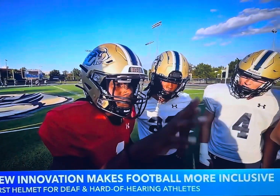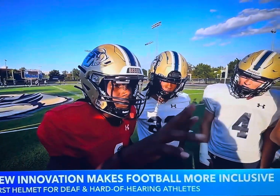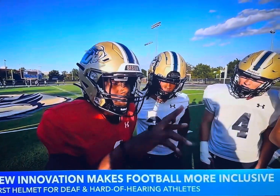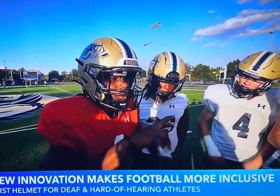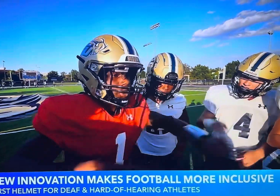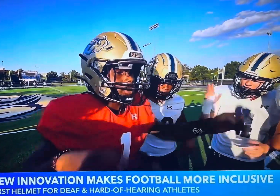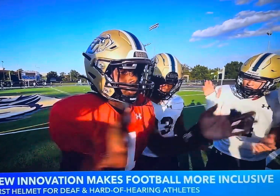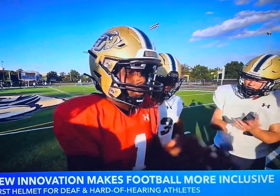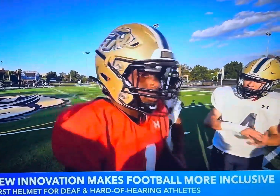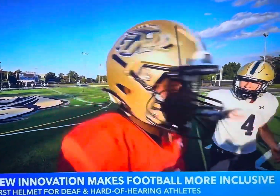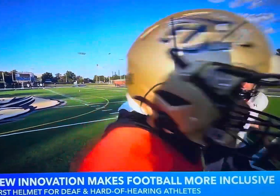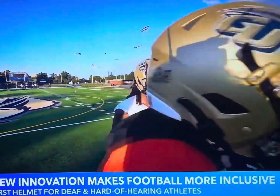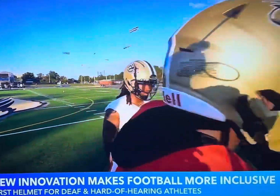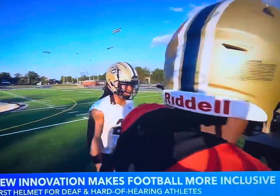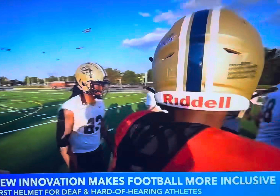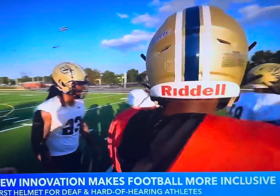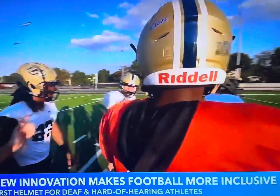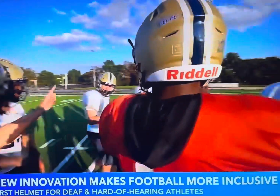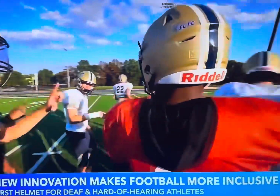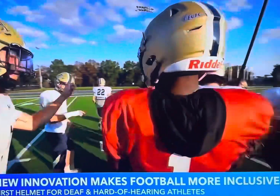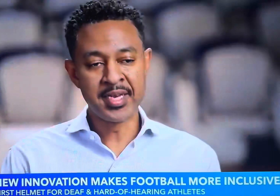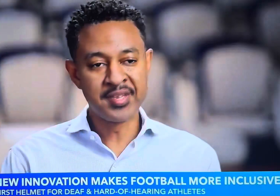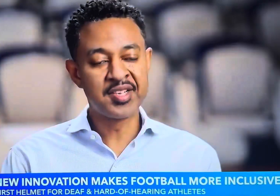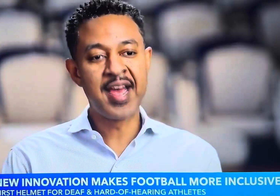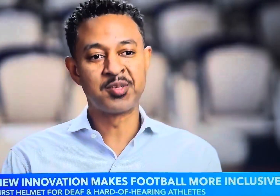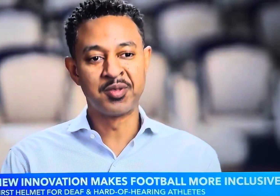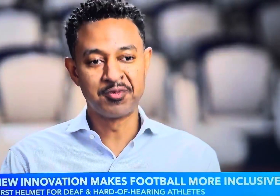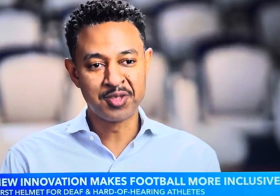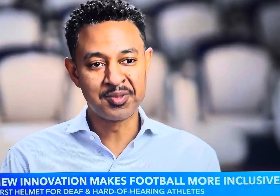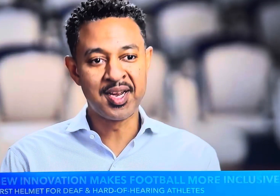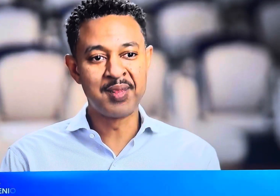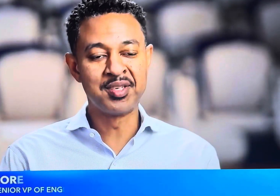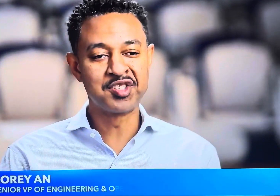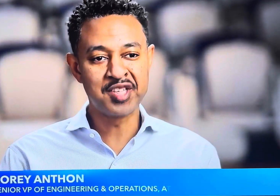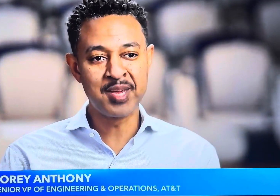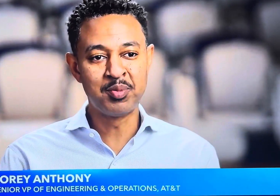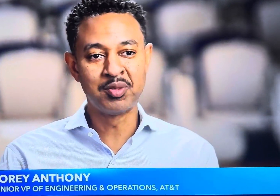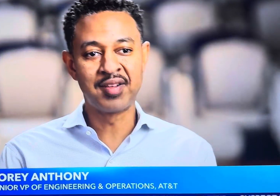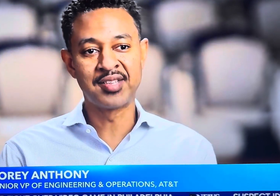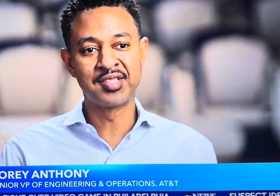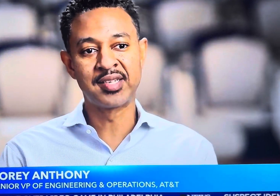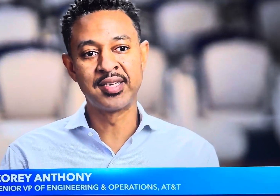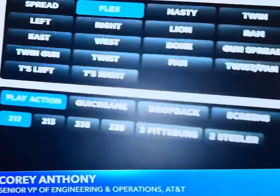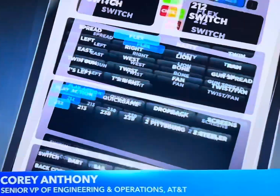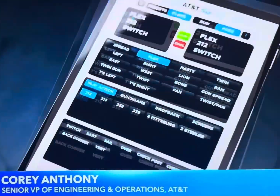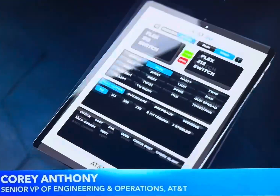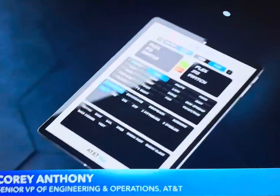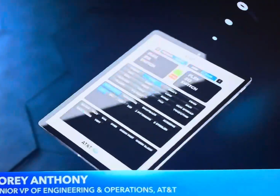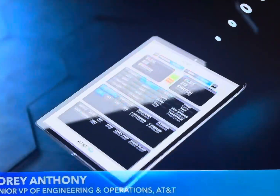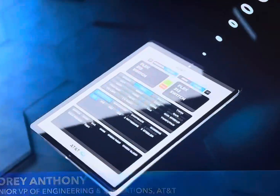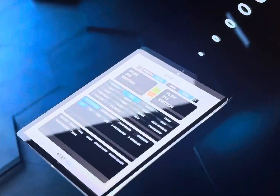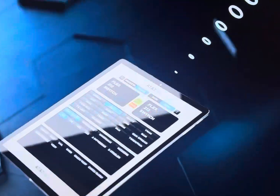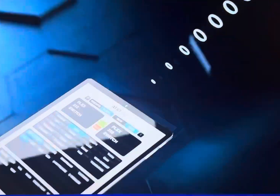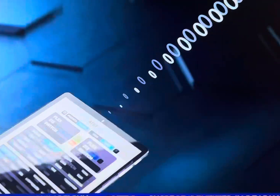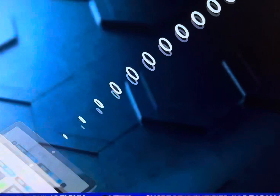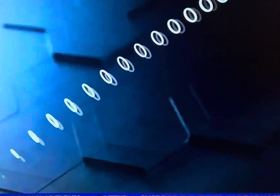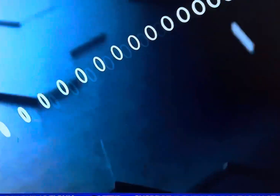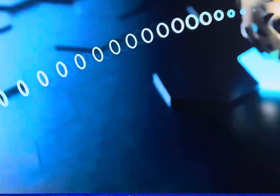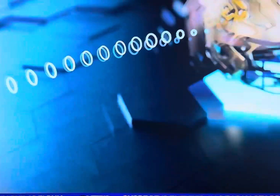24. Ready? AT&T is and has been for some time a staple of college athletics. Always looking for ways our